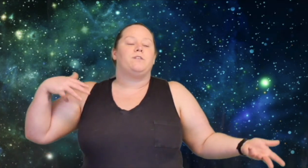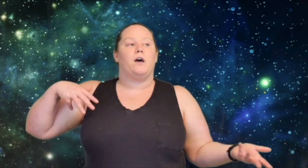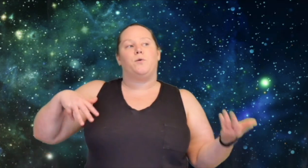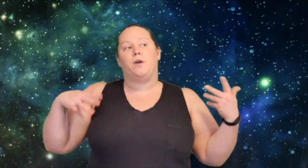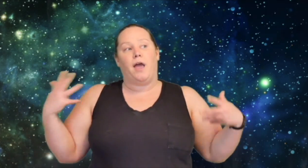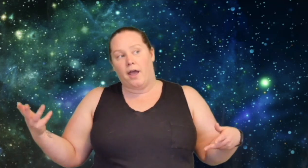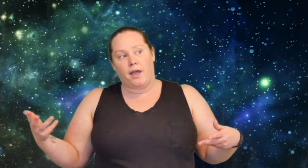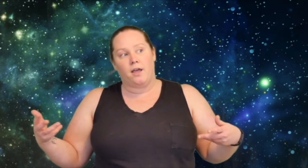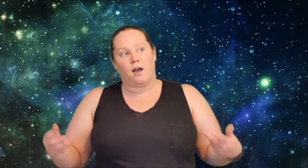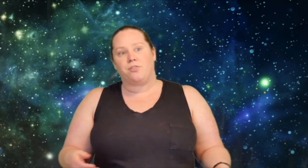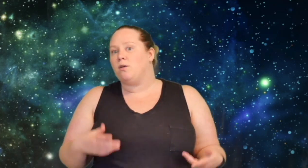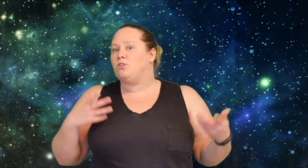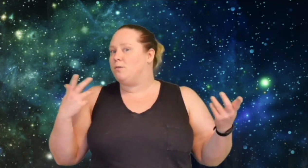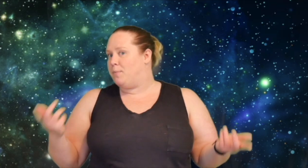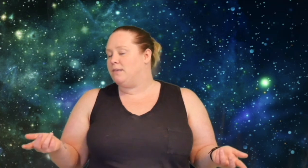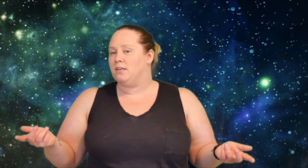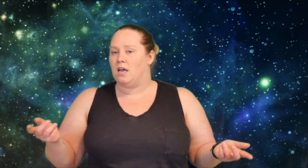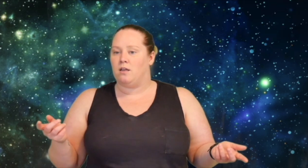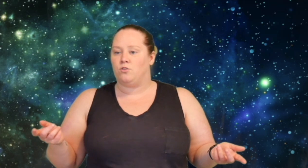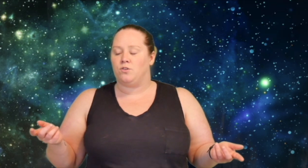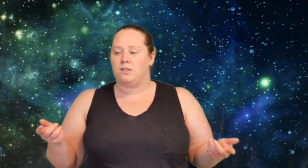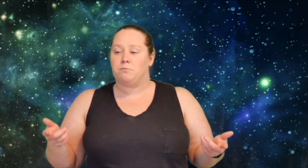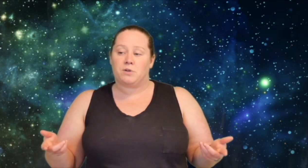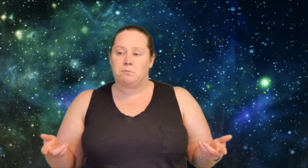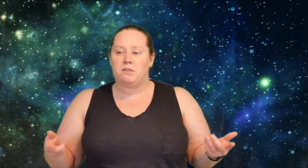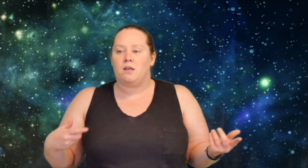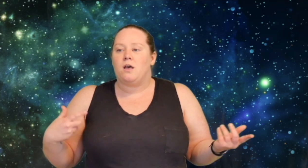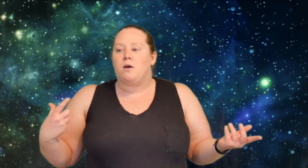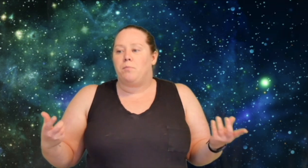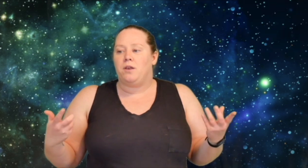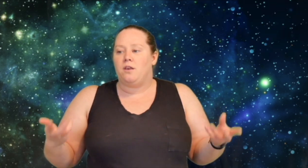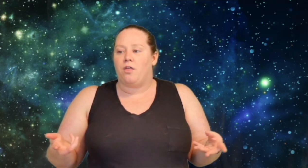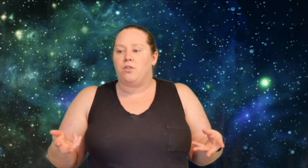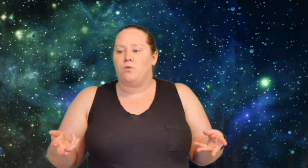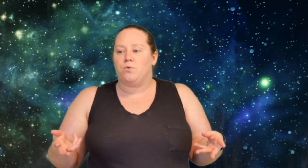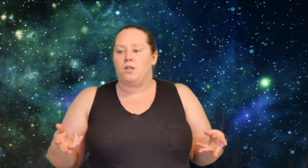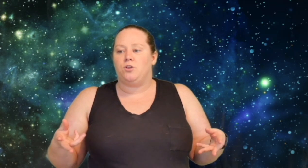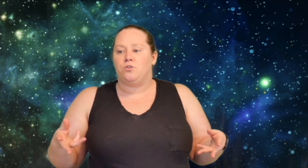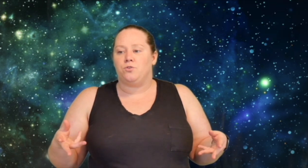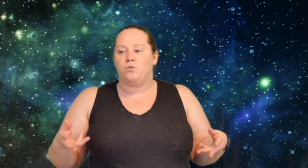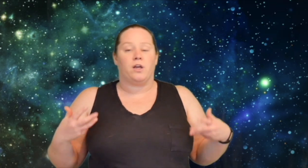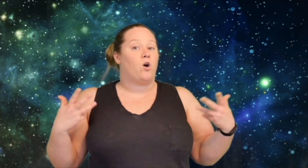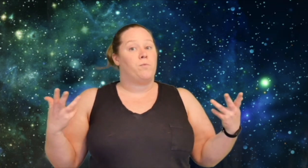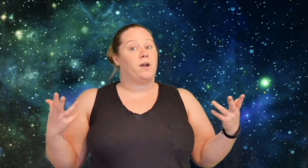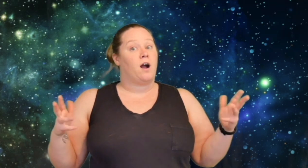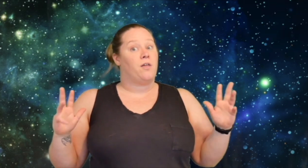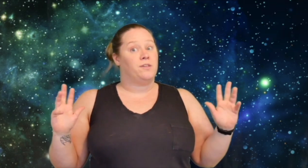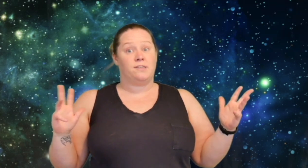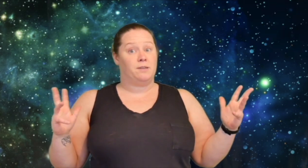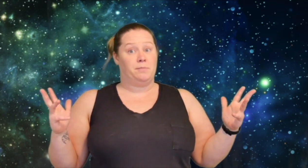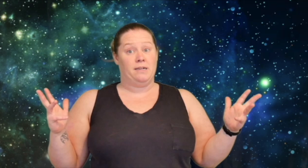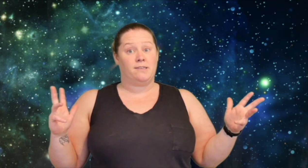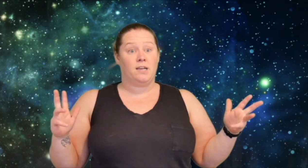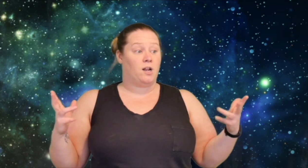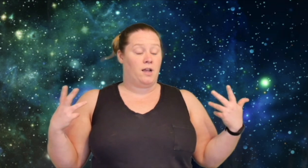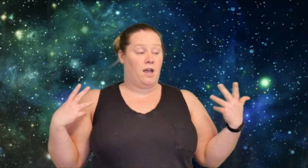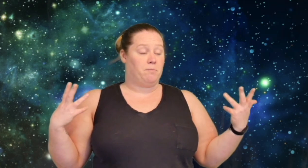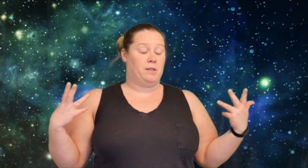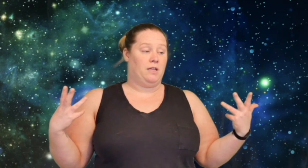okay. I thought it was just a basic interesting premise, but nothing really to, like, oh my god, this is amazing, and I can't believe